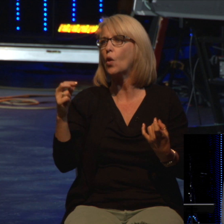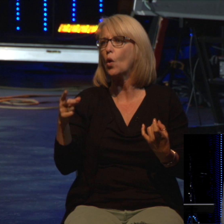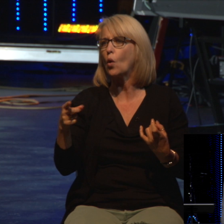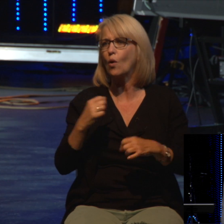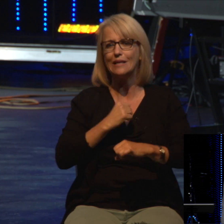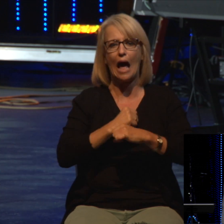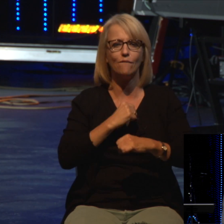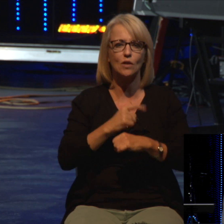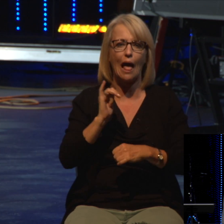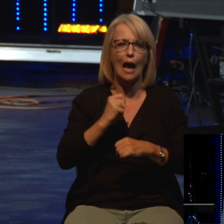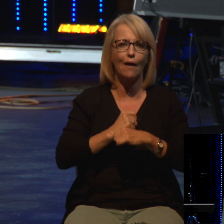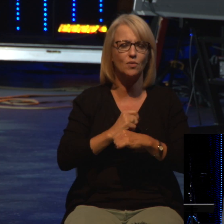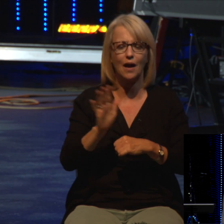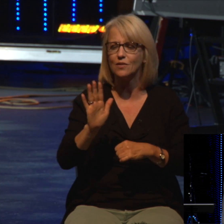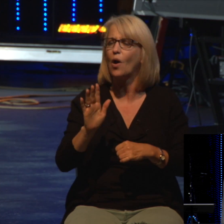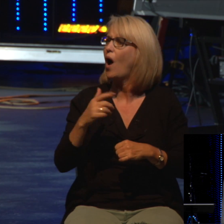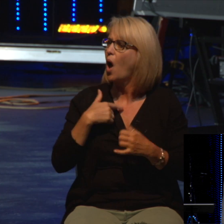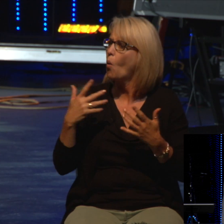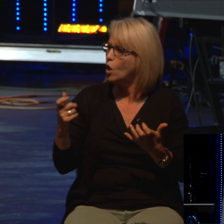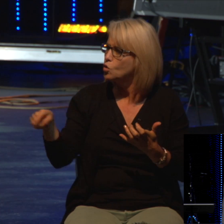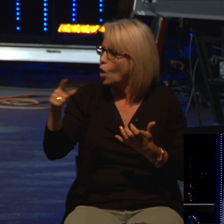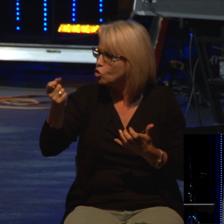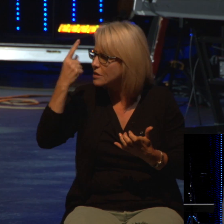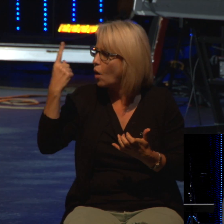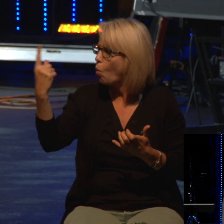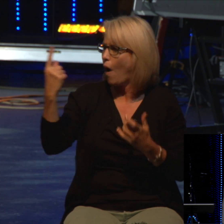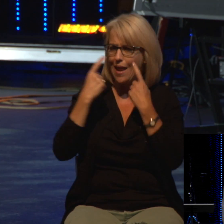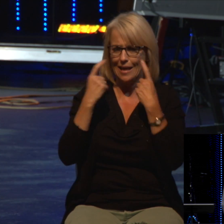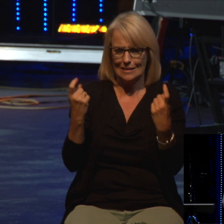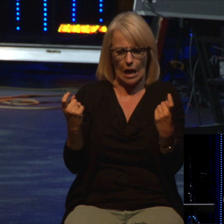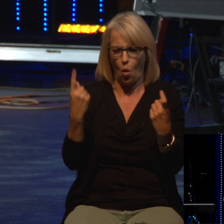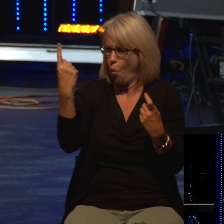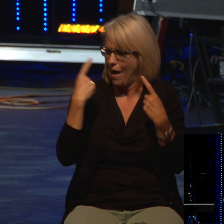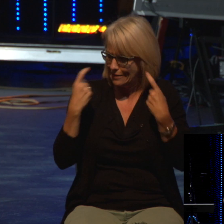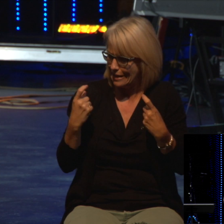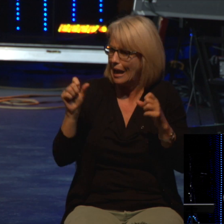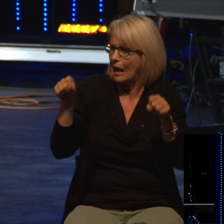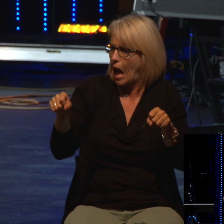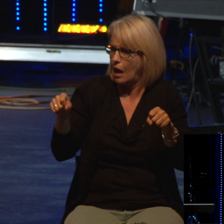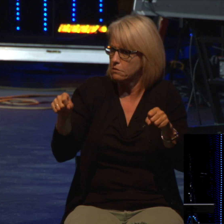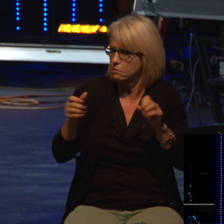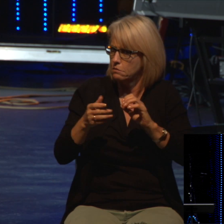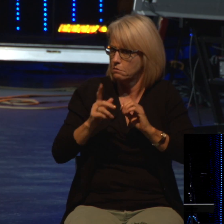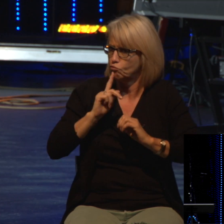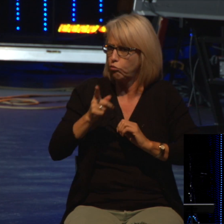can just one sin be so serious? Turn with me if you have a Bible, or